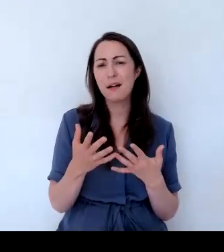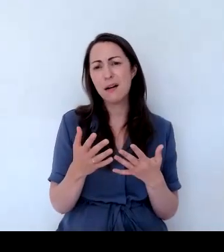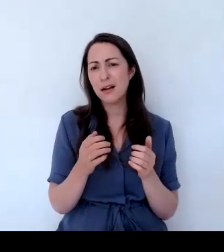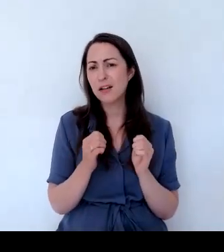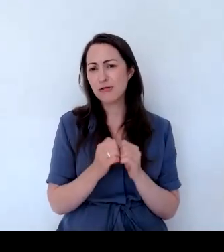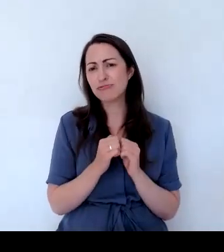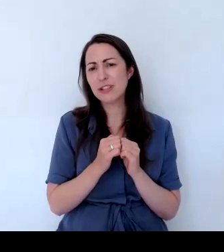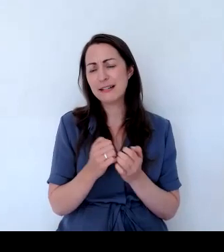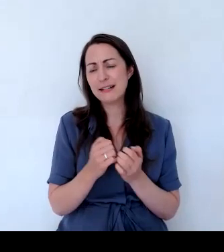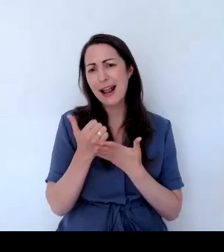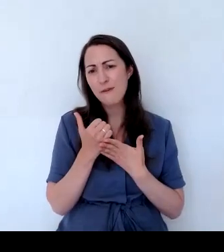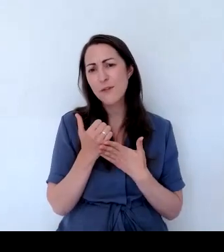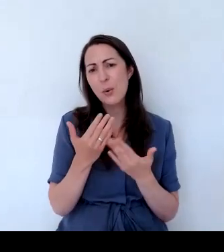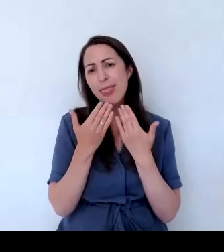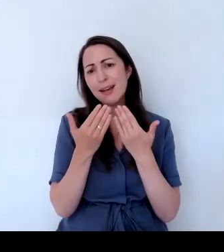isn't it?